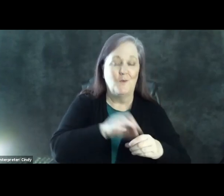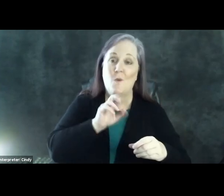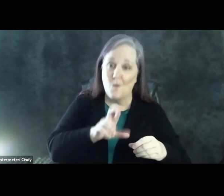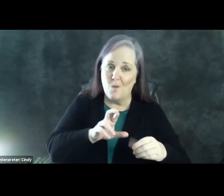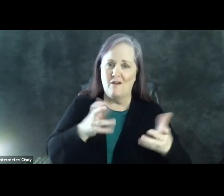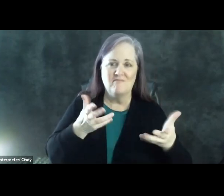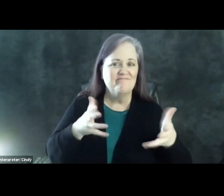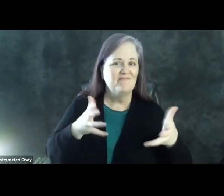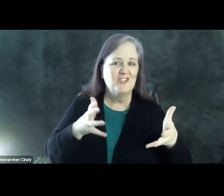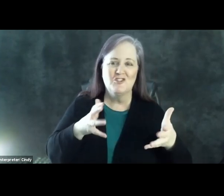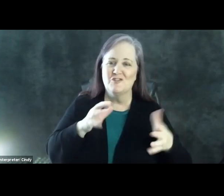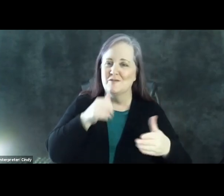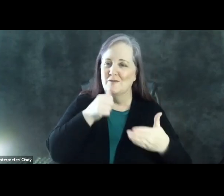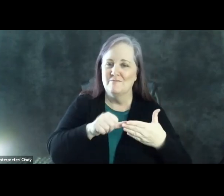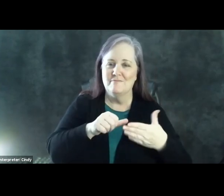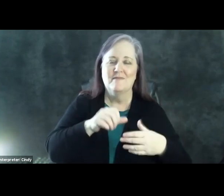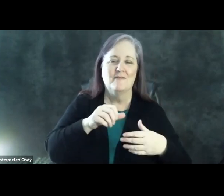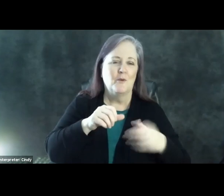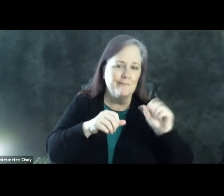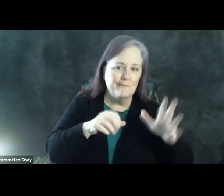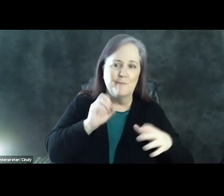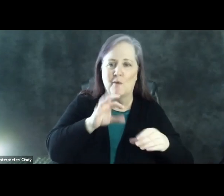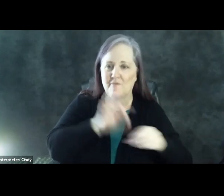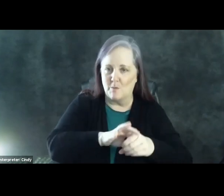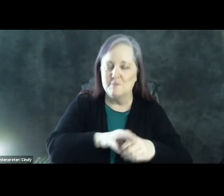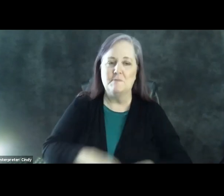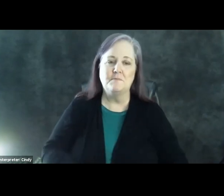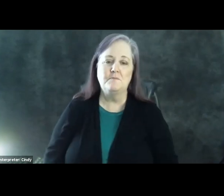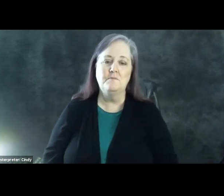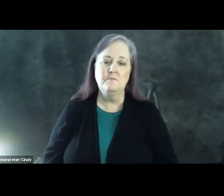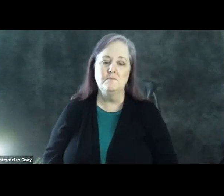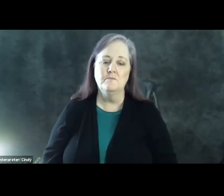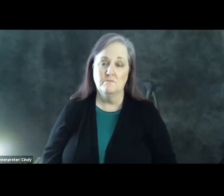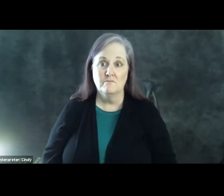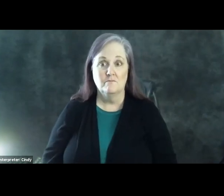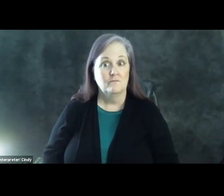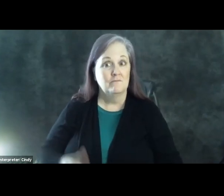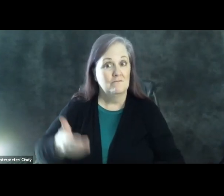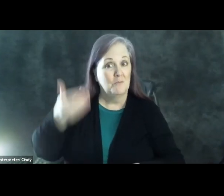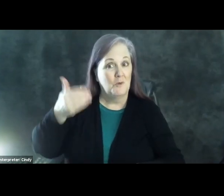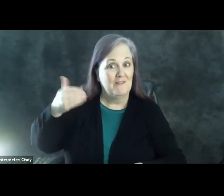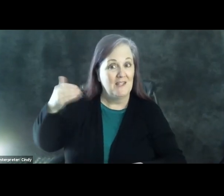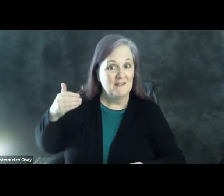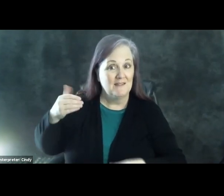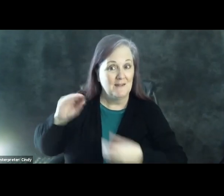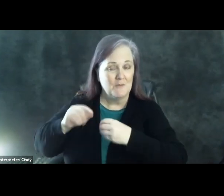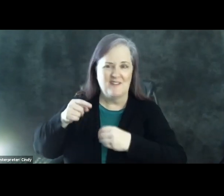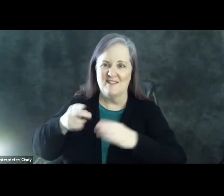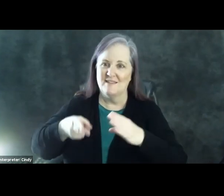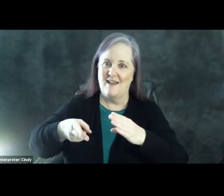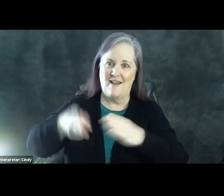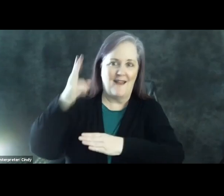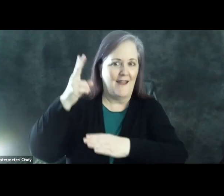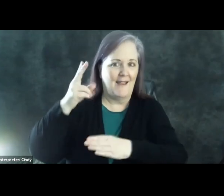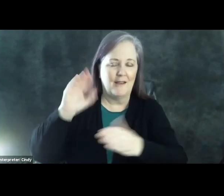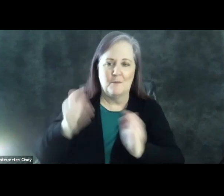have already voted in this election. So these are really high numbers compared to previous pretend presidential elections for